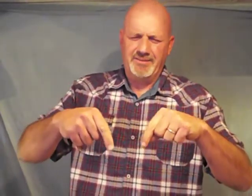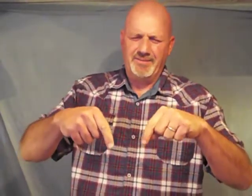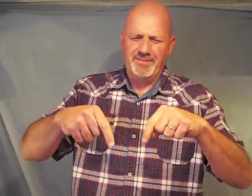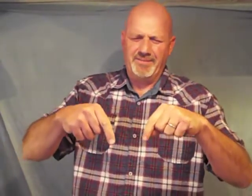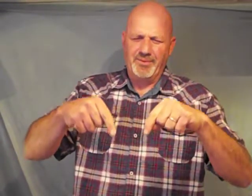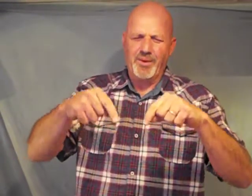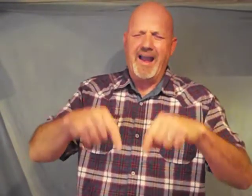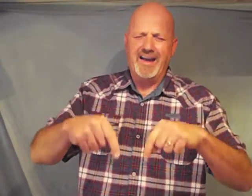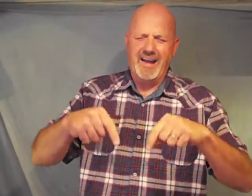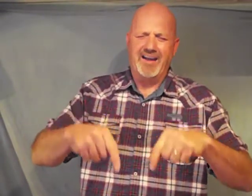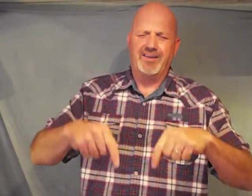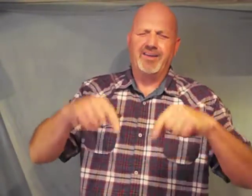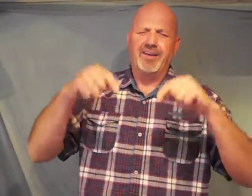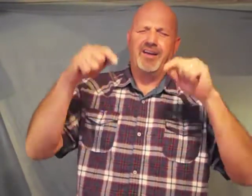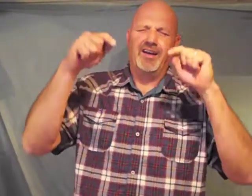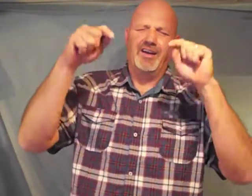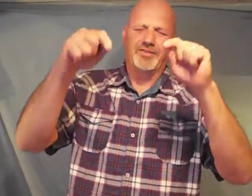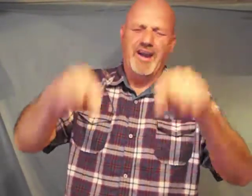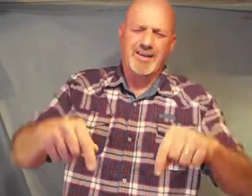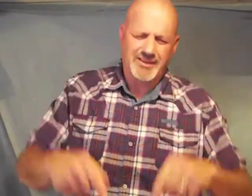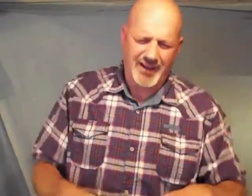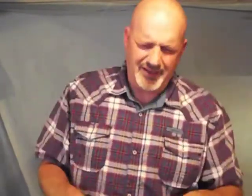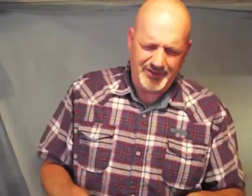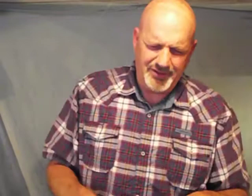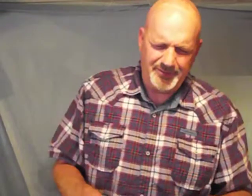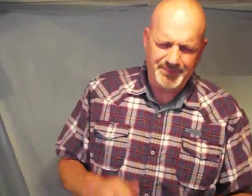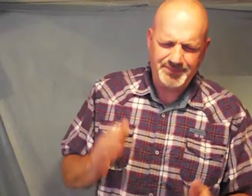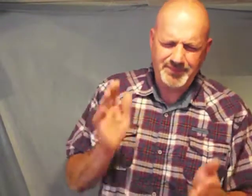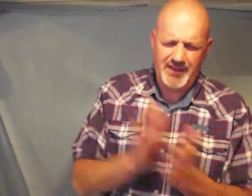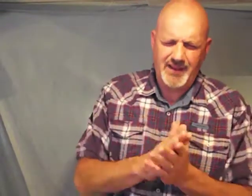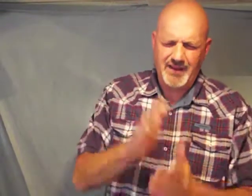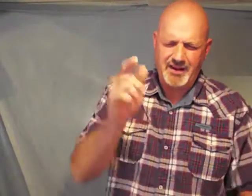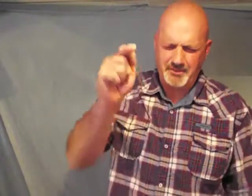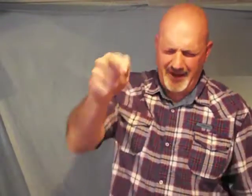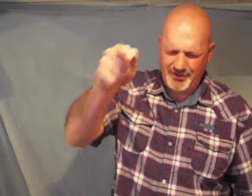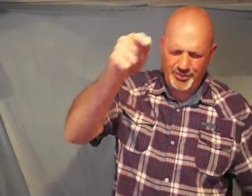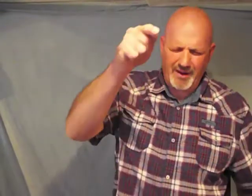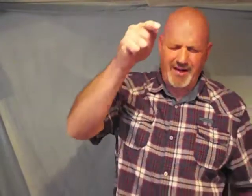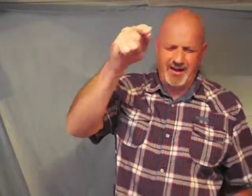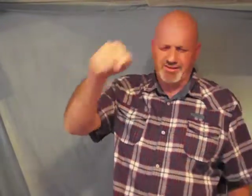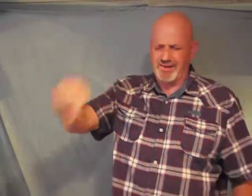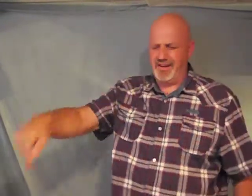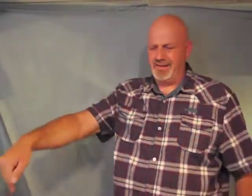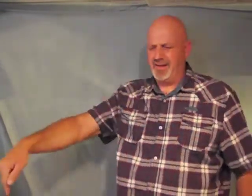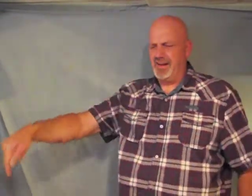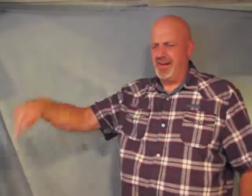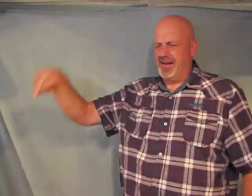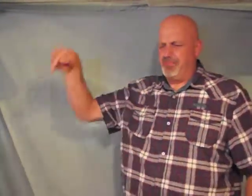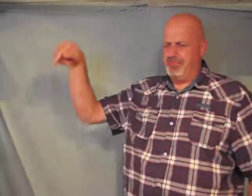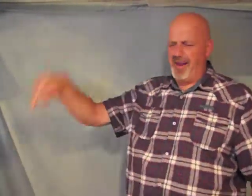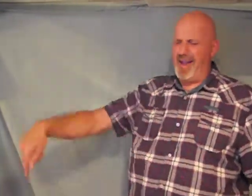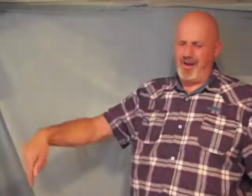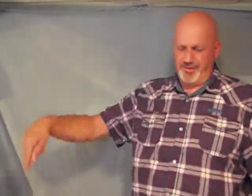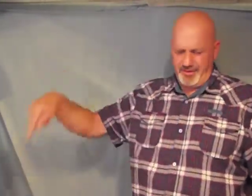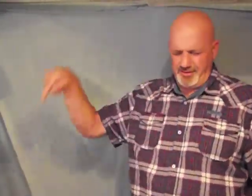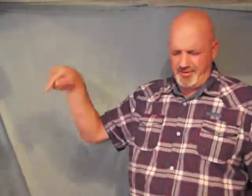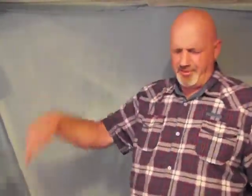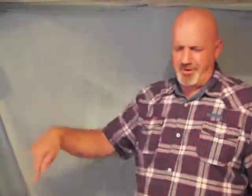right now of God's love command you right now Satan bound from our